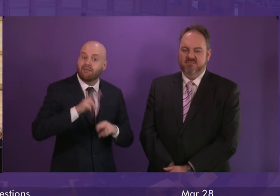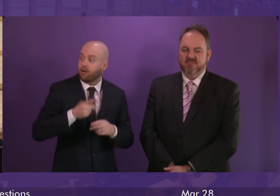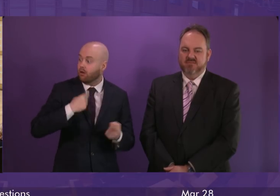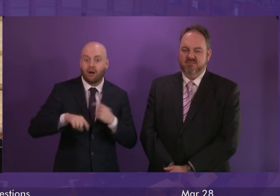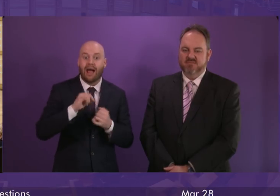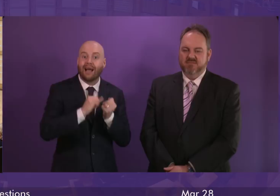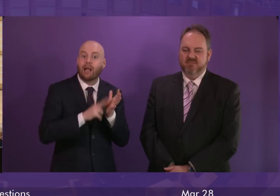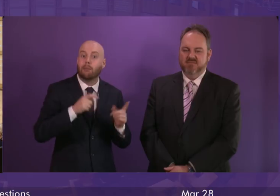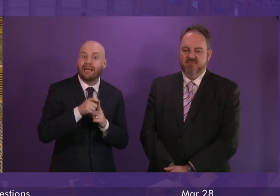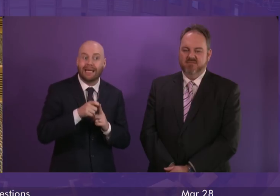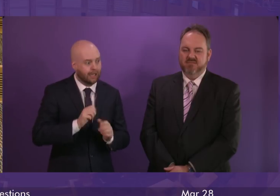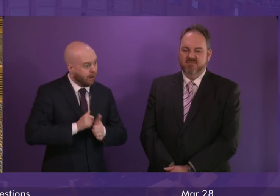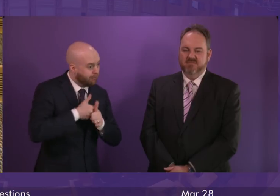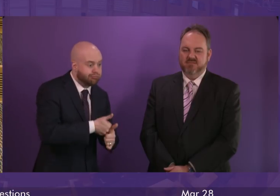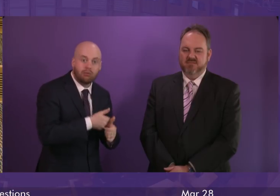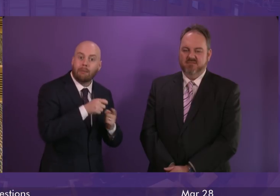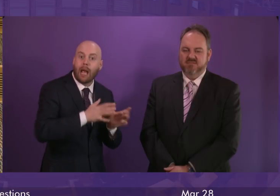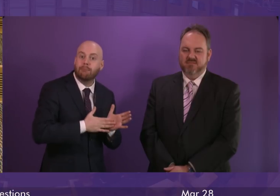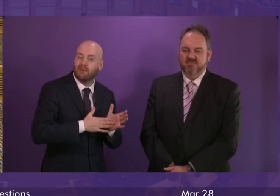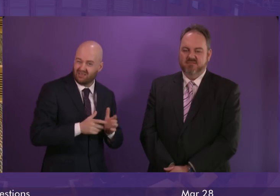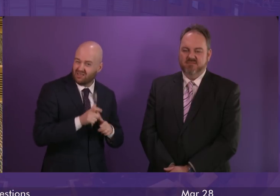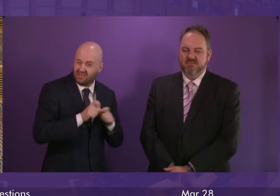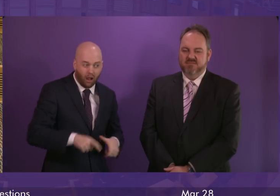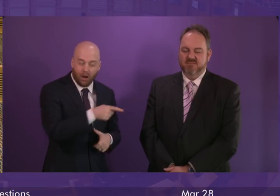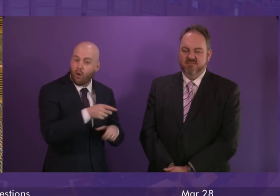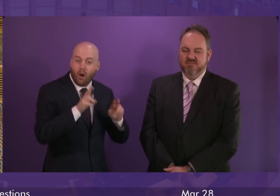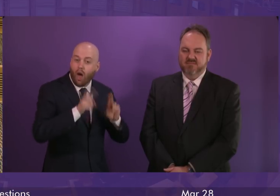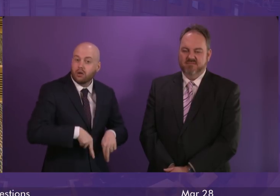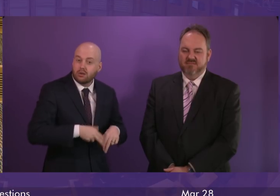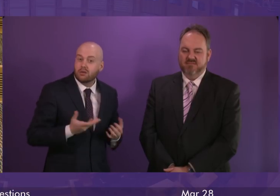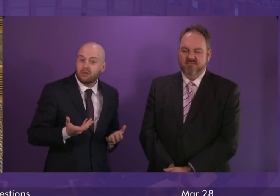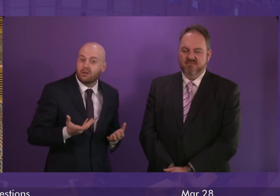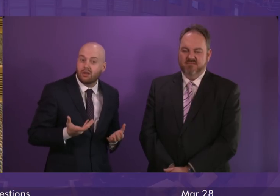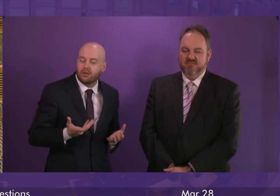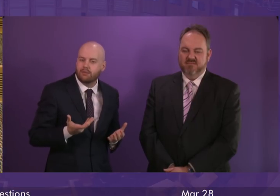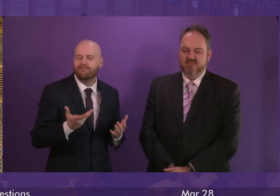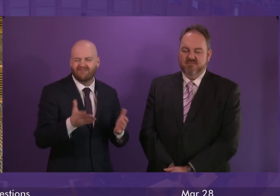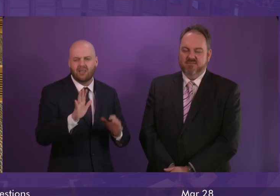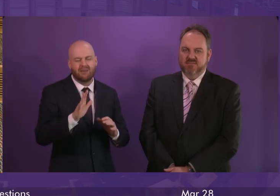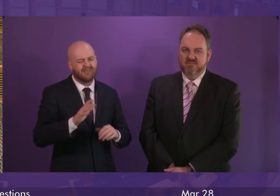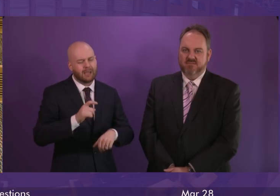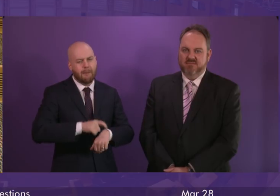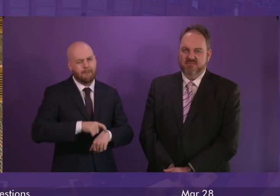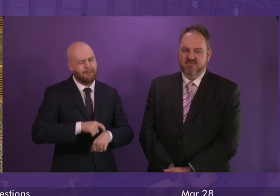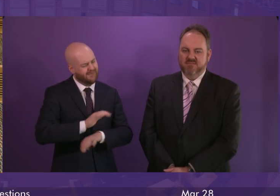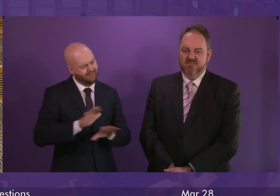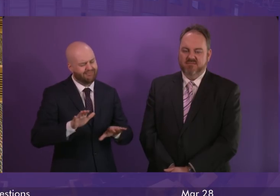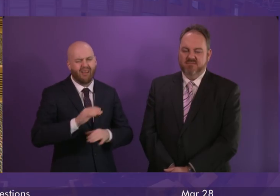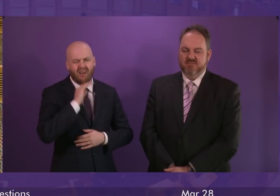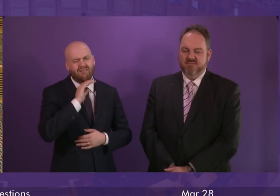have backed the Prime Minister's deal, it would still have gone down to massive defeat. It is time that the Prime Minister and her